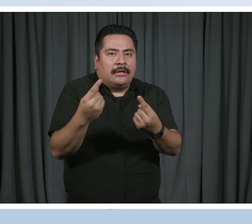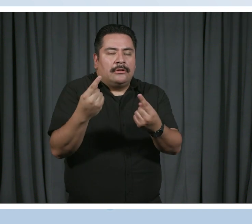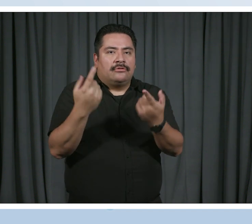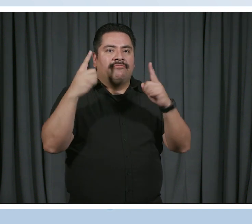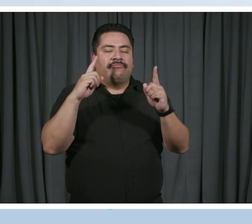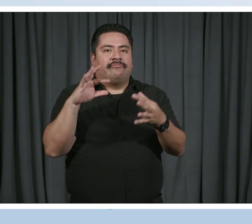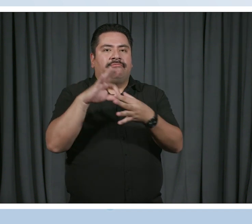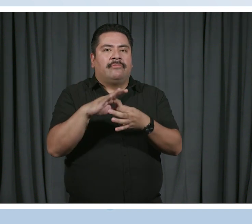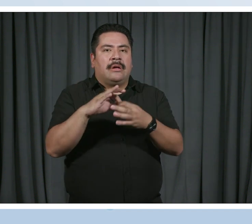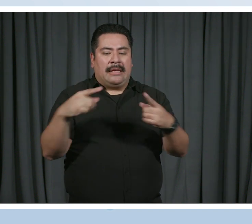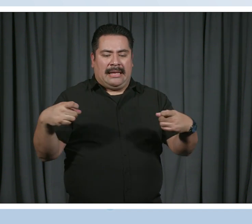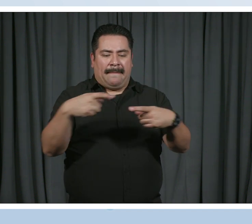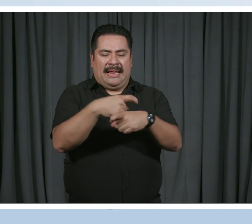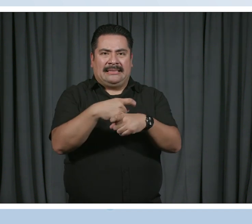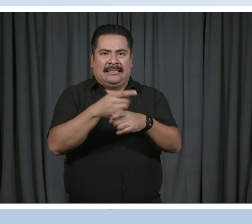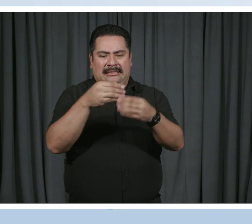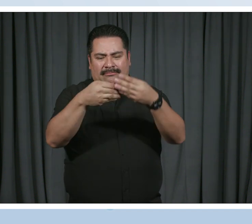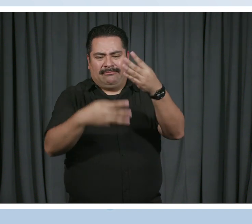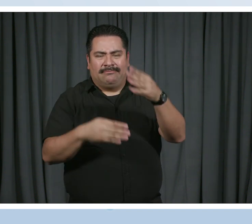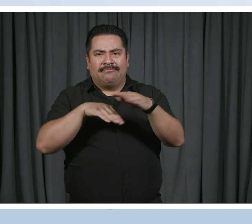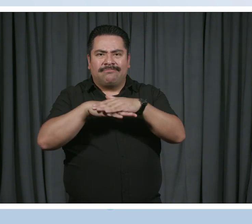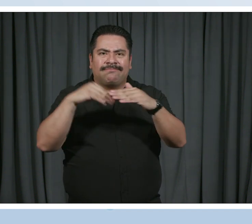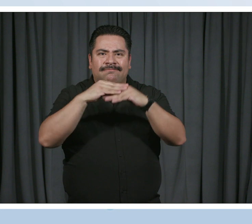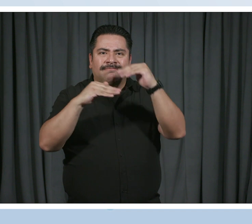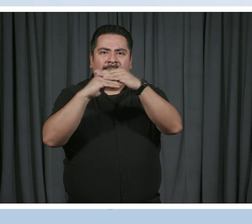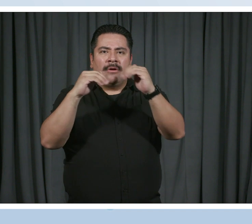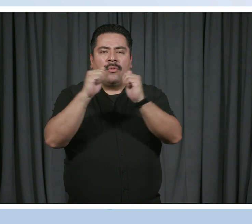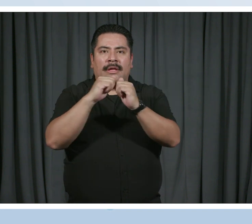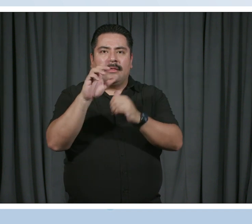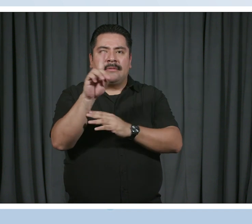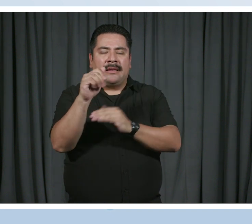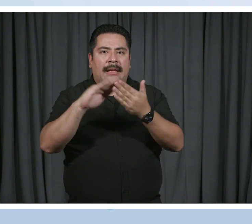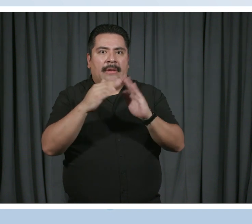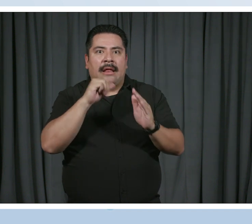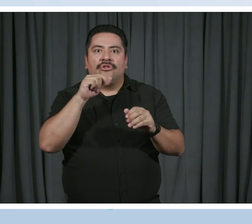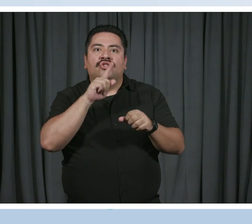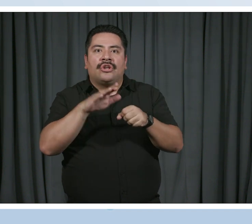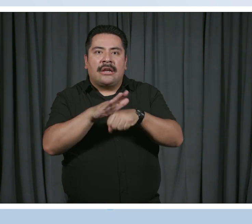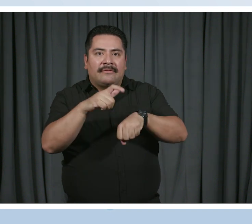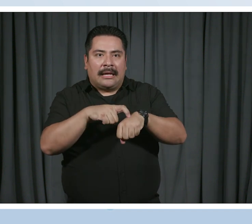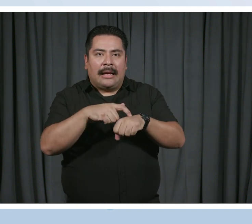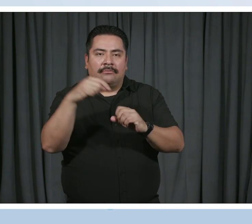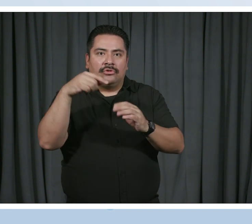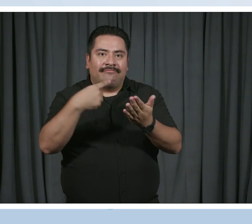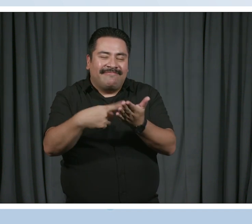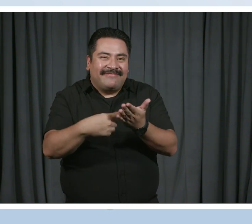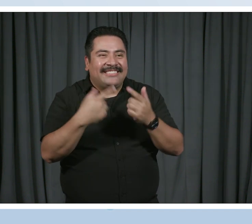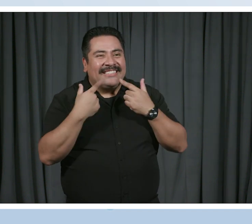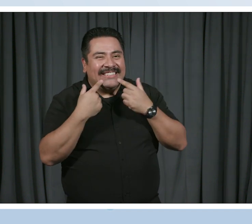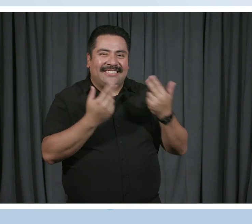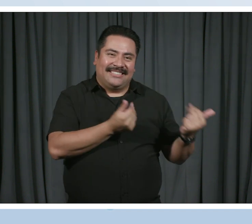disability community that I'm not sure I have the time to get into, but I often get afraid because